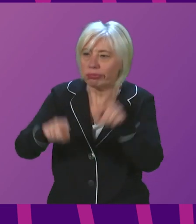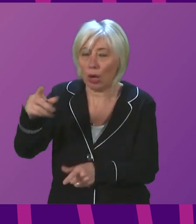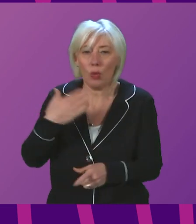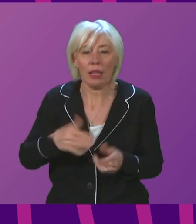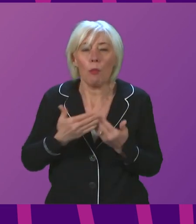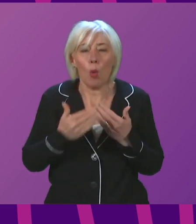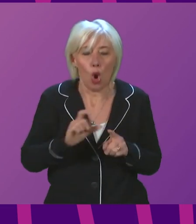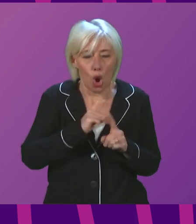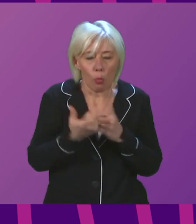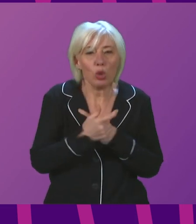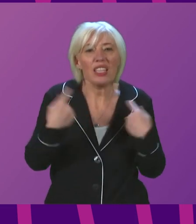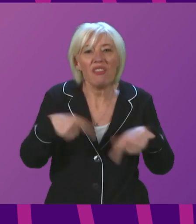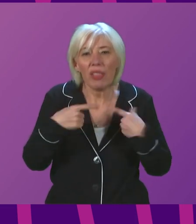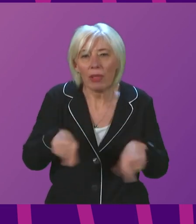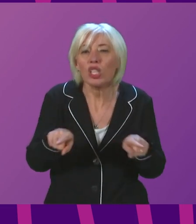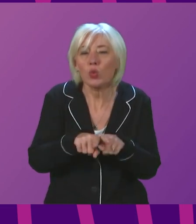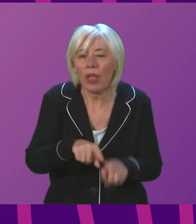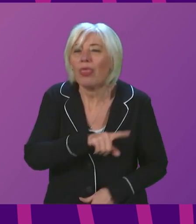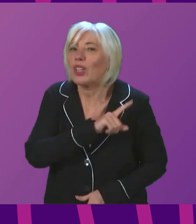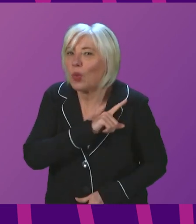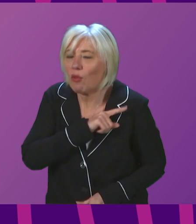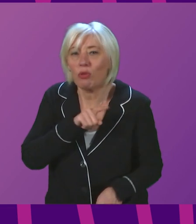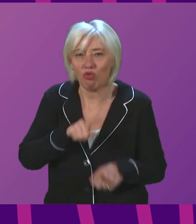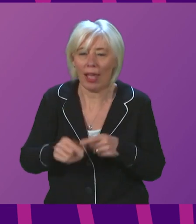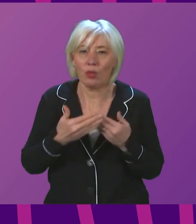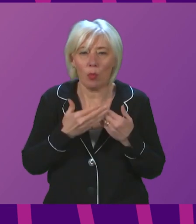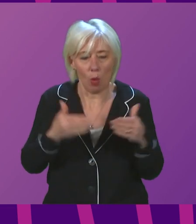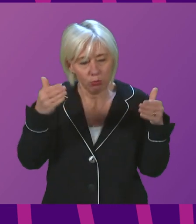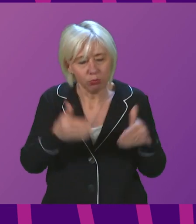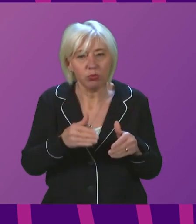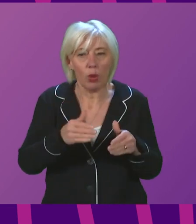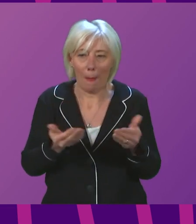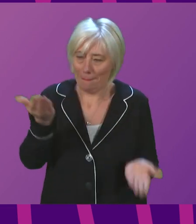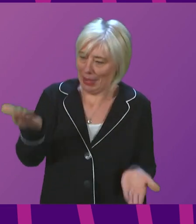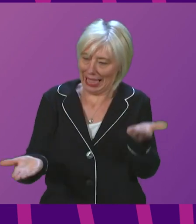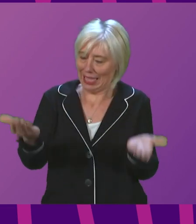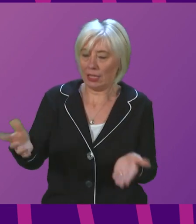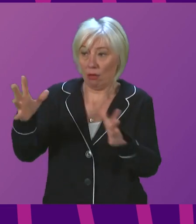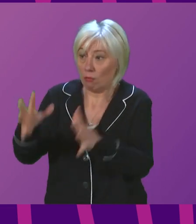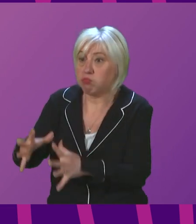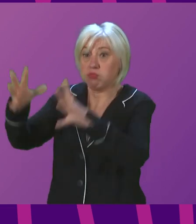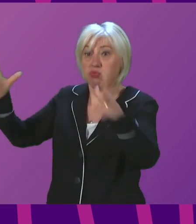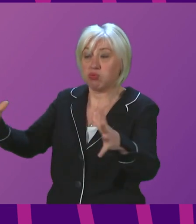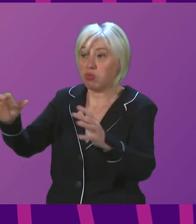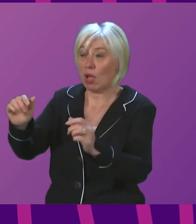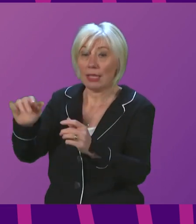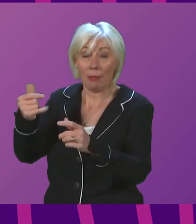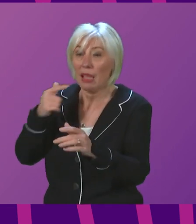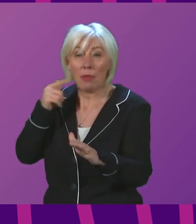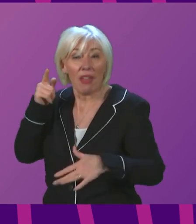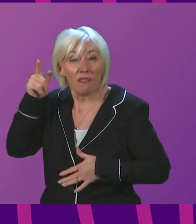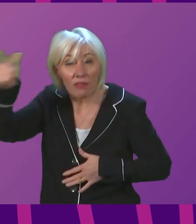availability as well. That is why we have tried to get that balance between big-scale, sometimes more remote